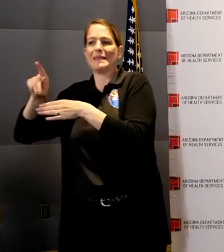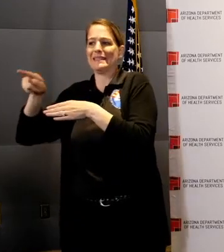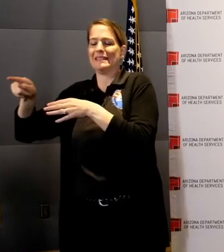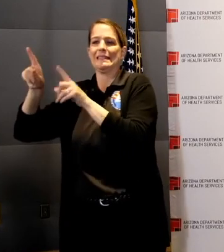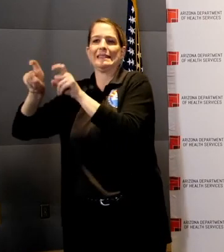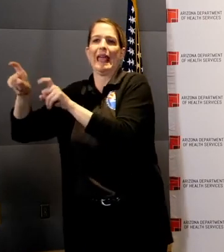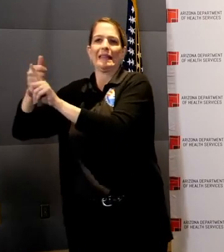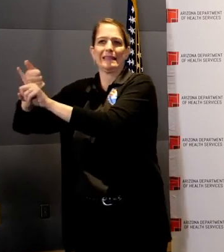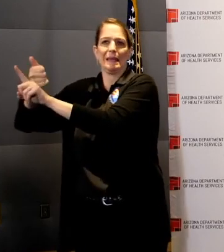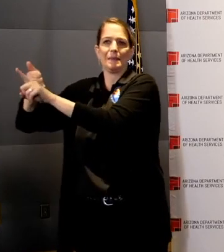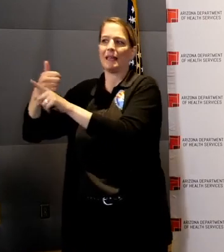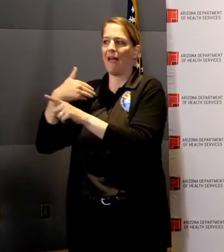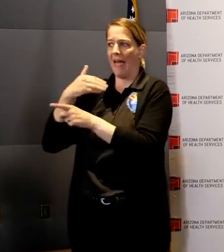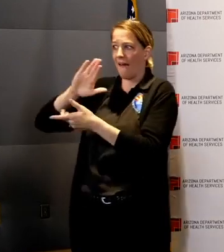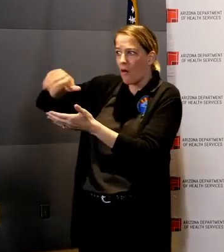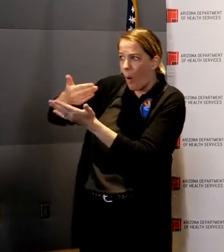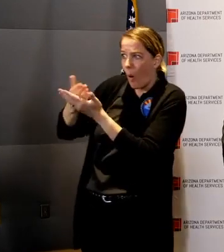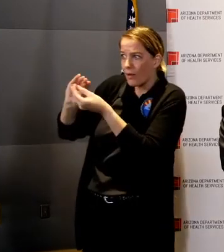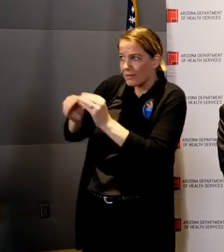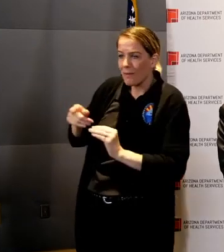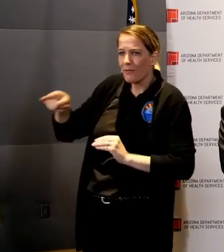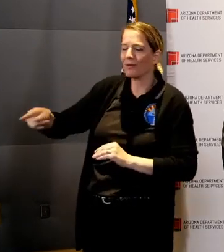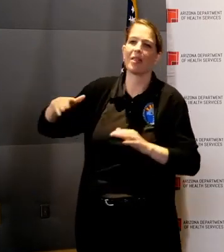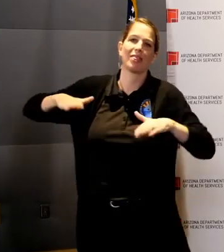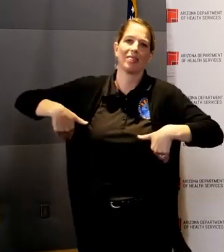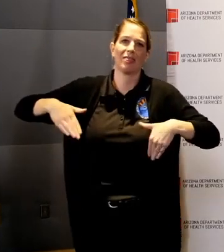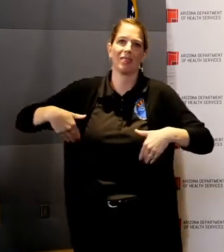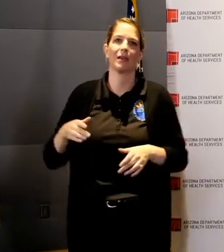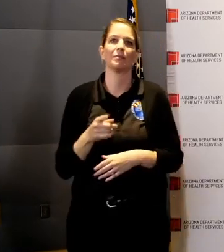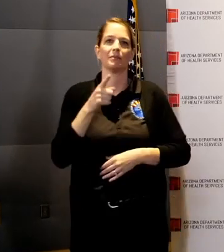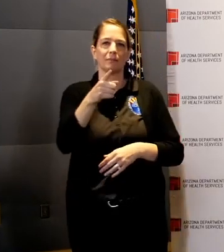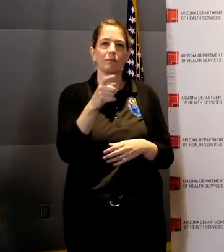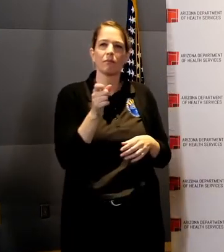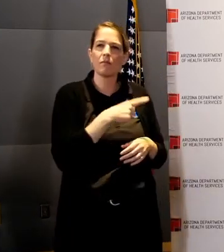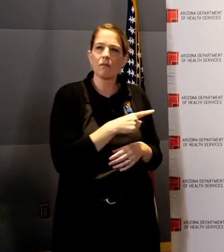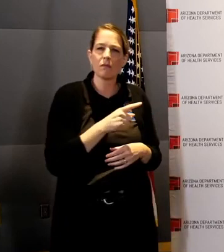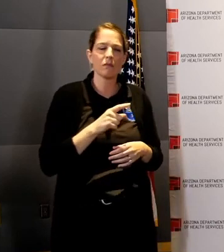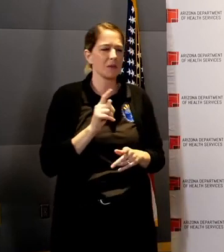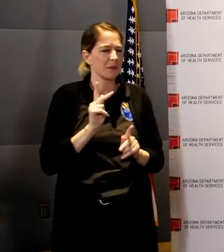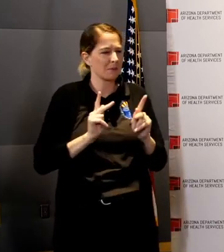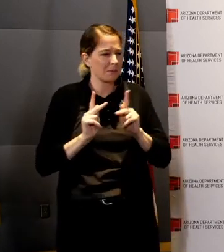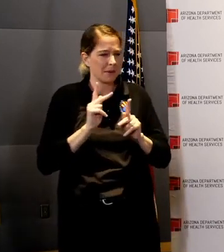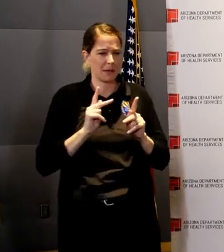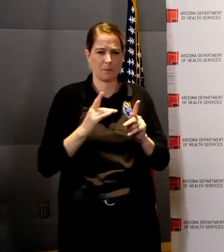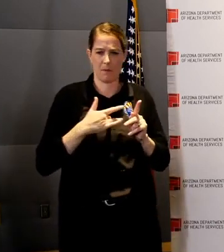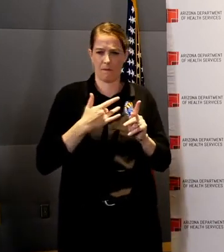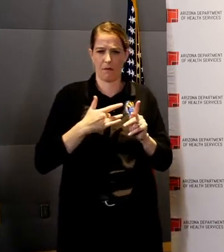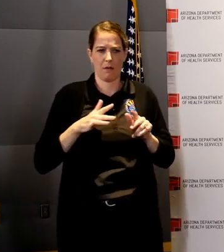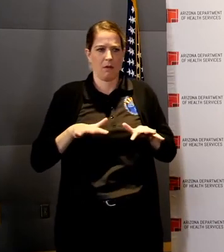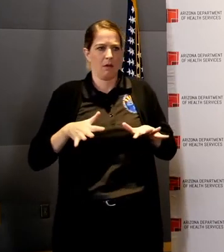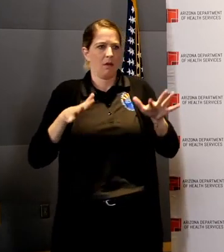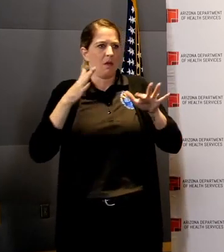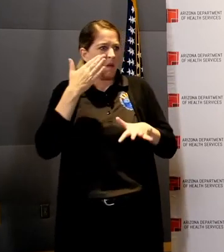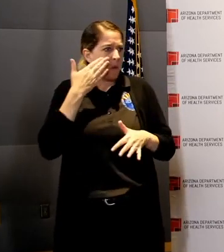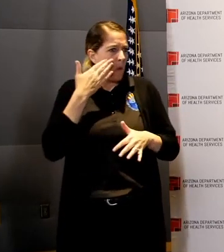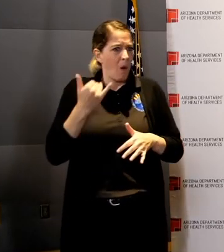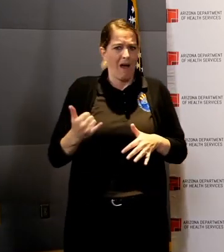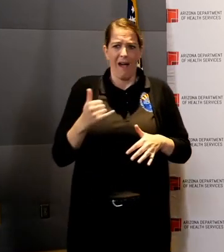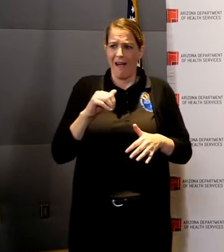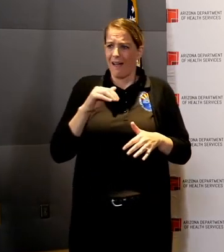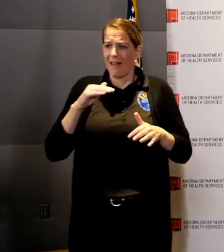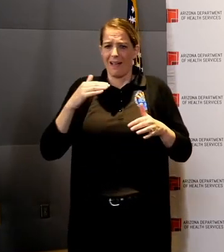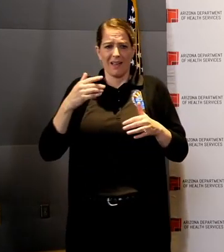Governor, what I hear most from people is an anxiety about why haven't we issued a shelter-in-place order.